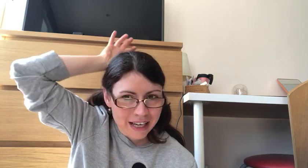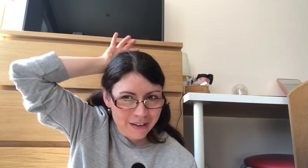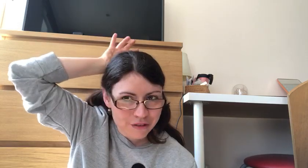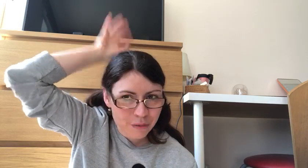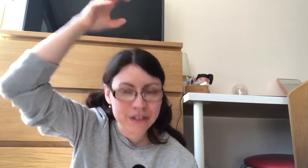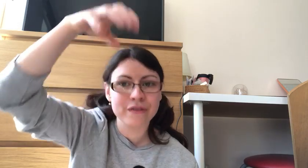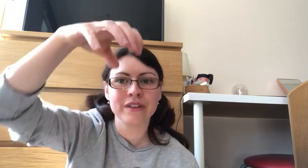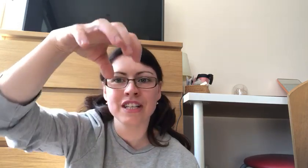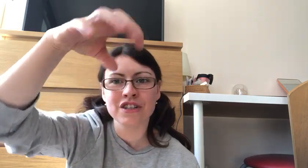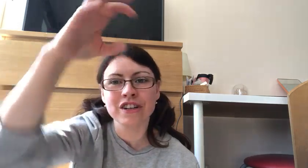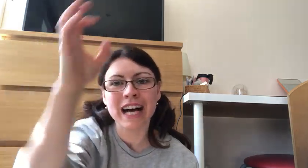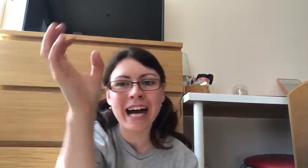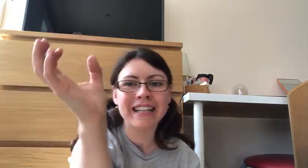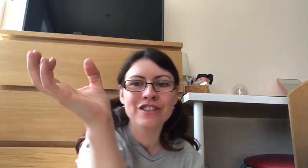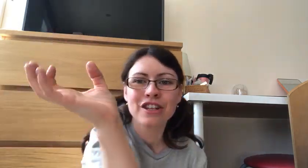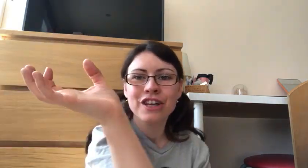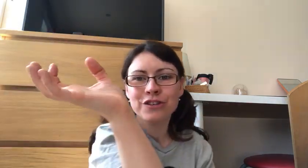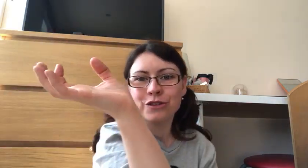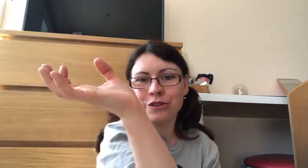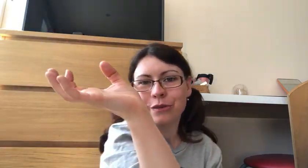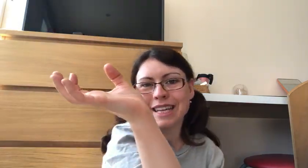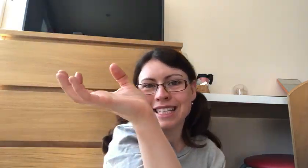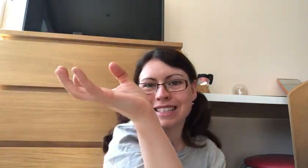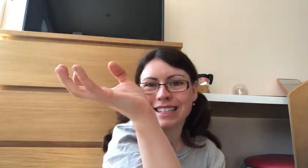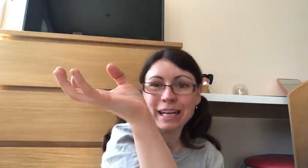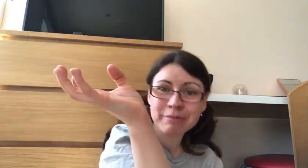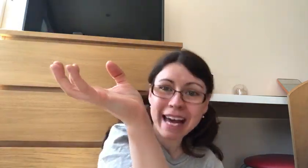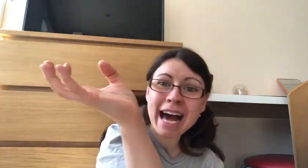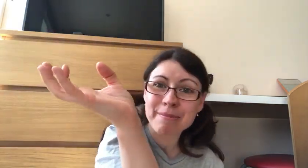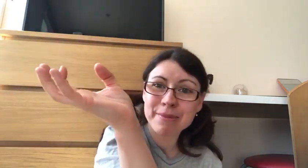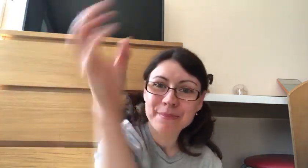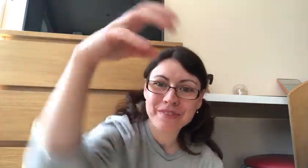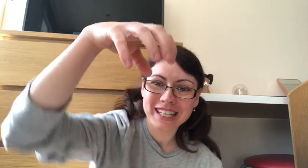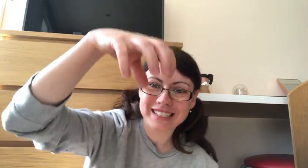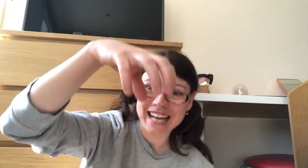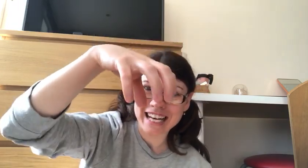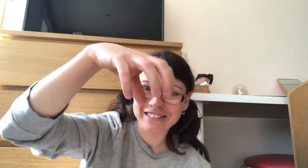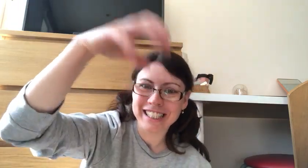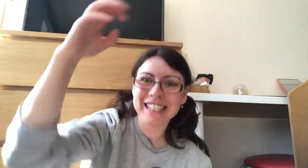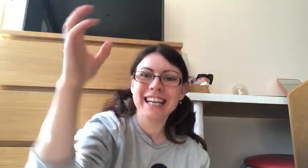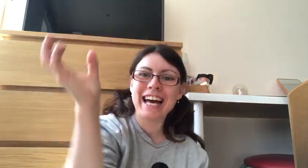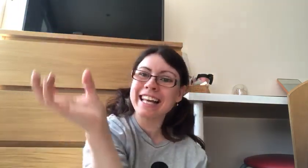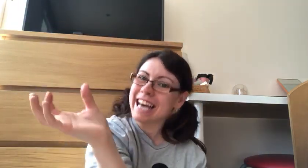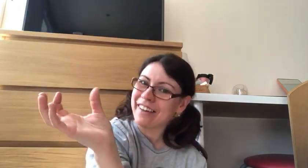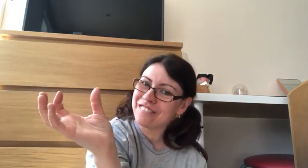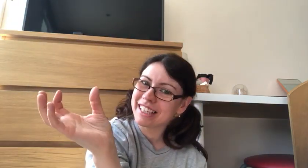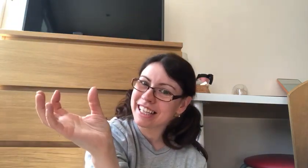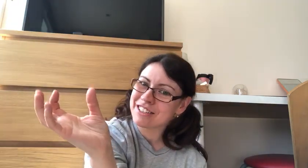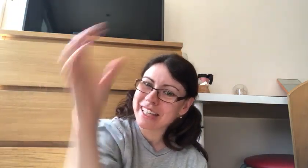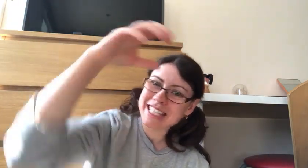after when you finish your hand should twist and be up down and up can you do that